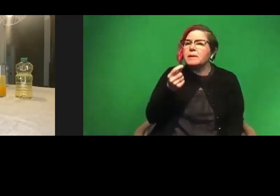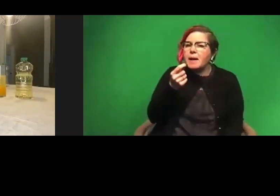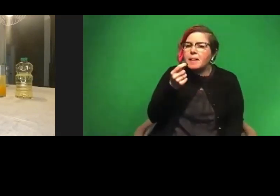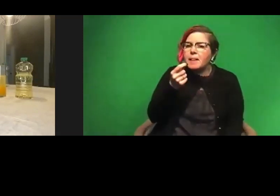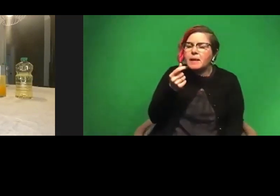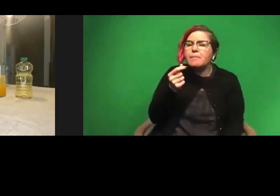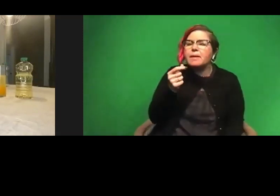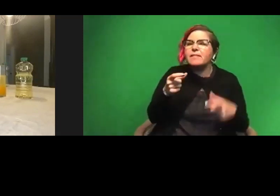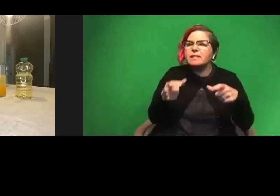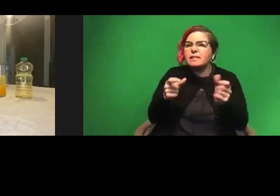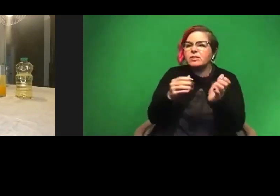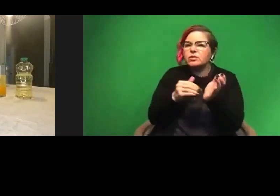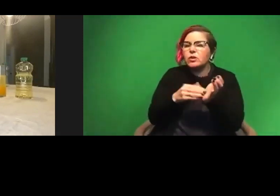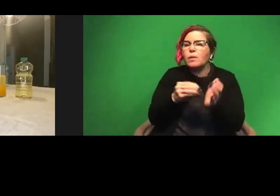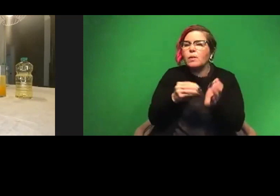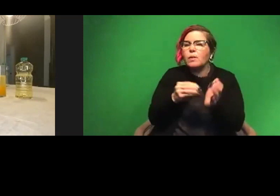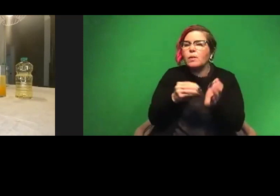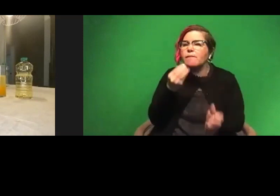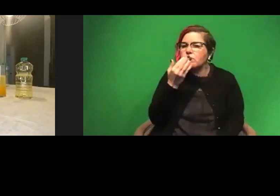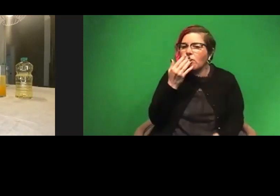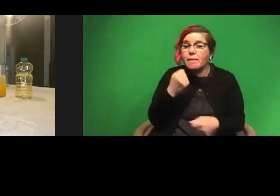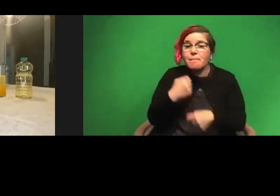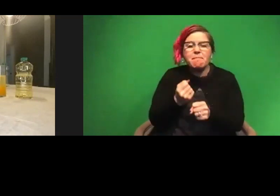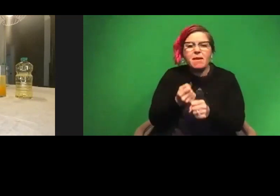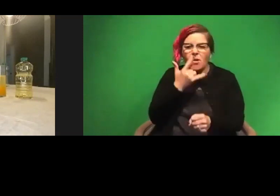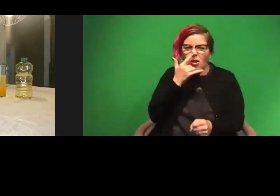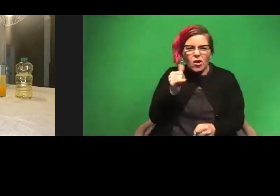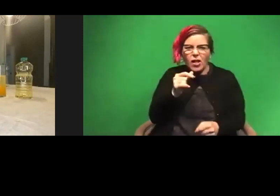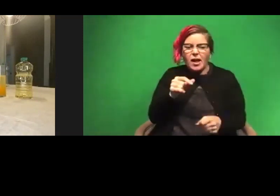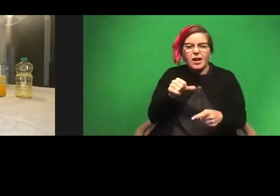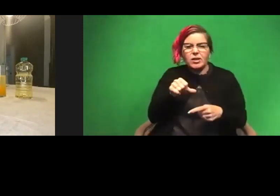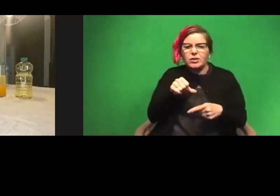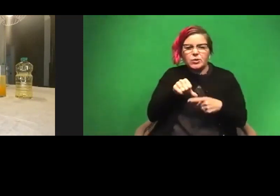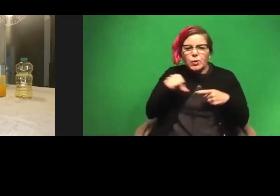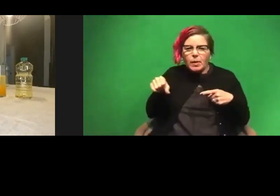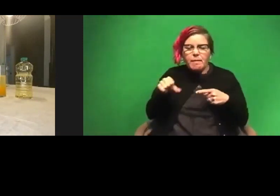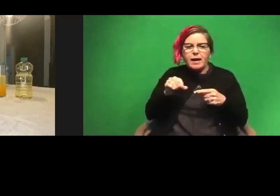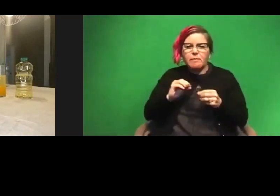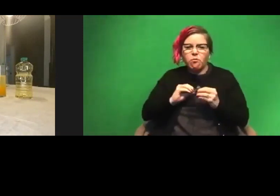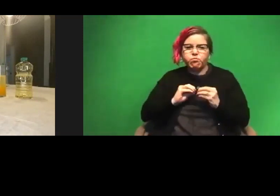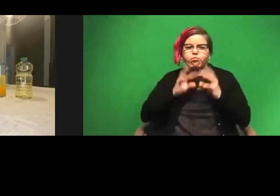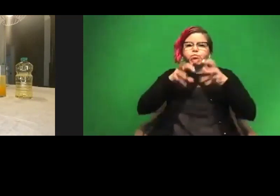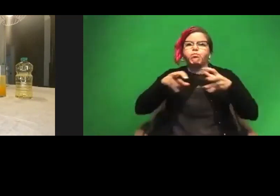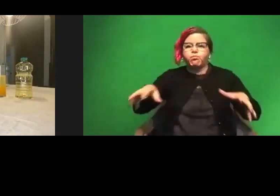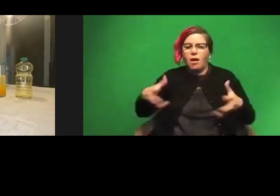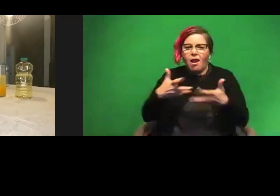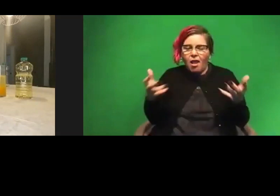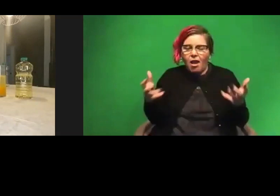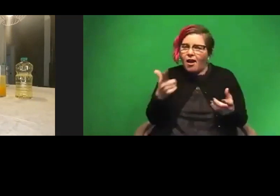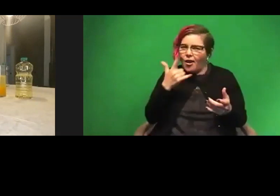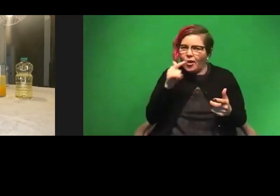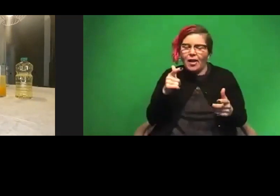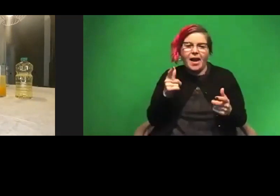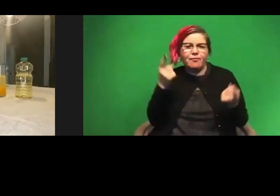coloring. And it makes like a toothpaste appeal, but it's in, it's a big quantity. So it looks like it's the toothpaste for elephants.